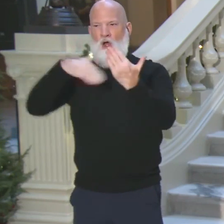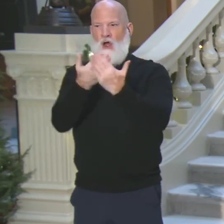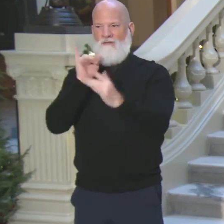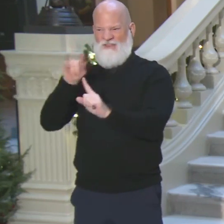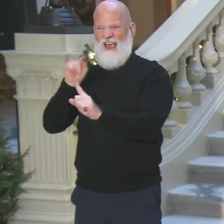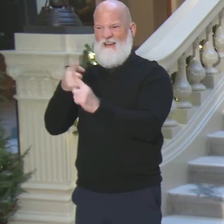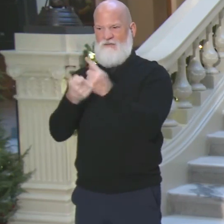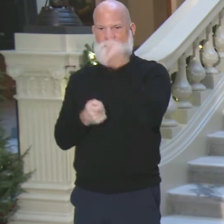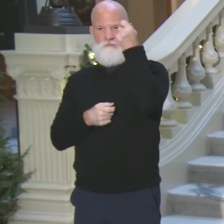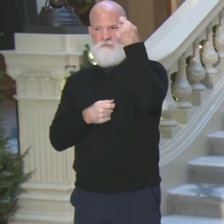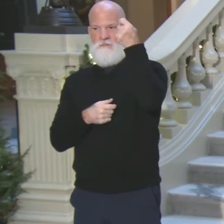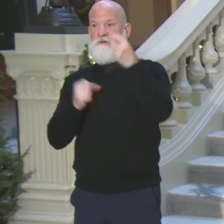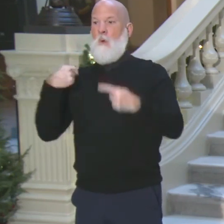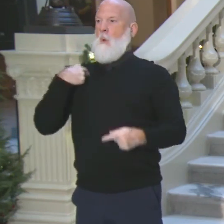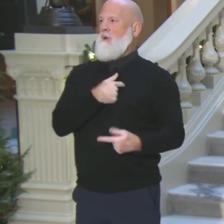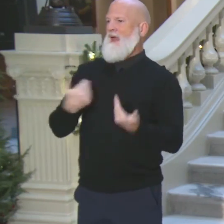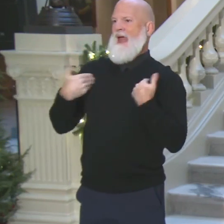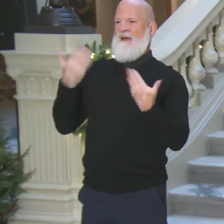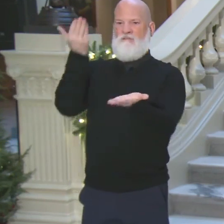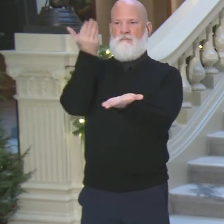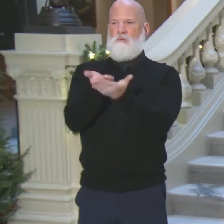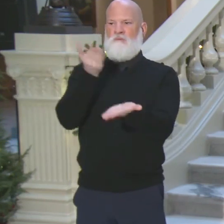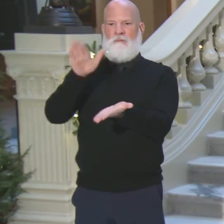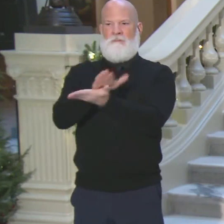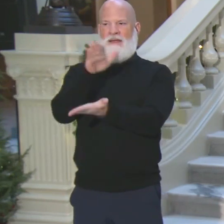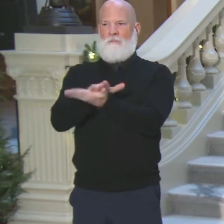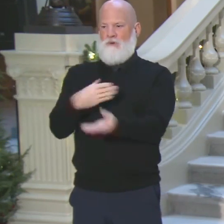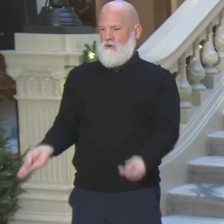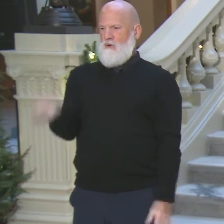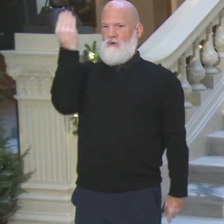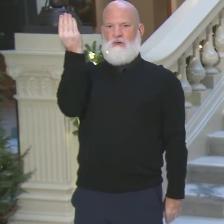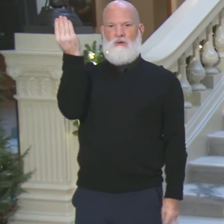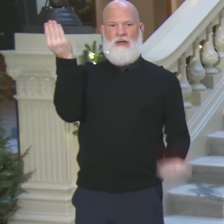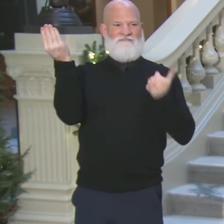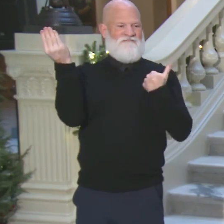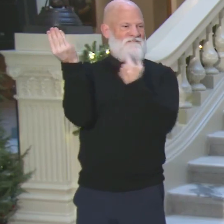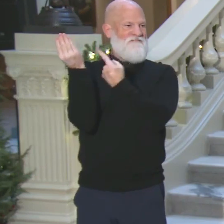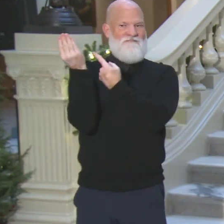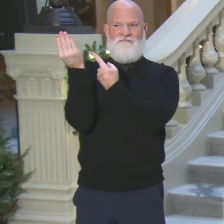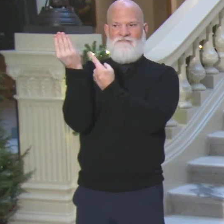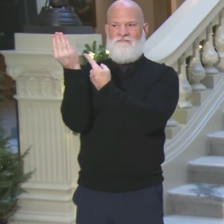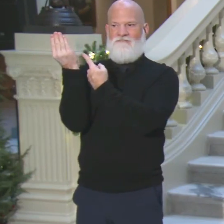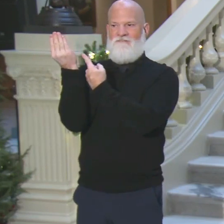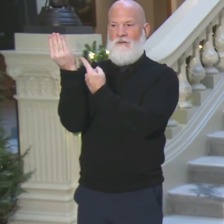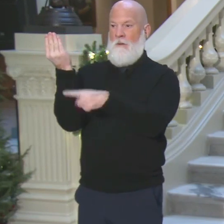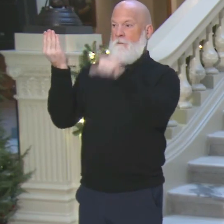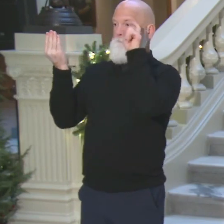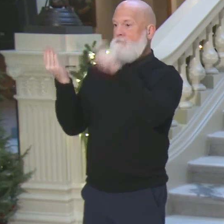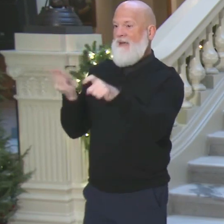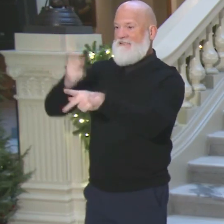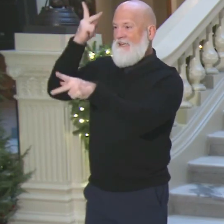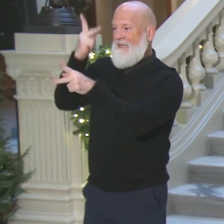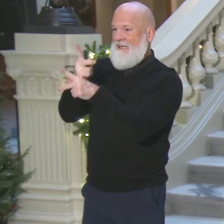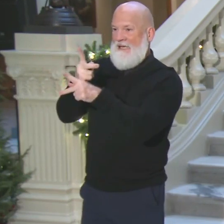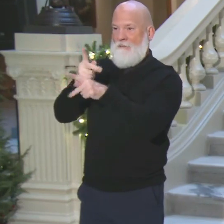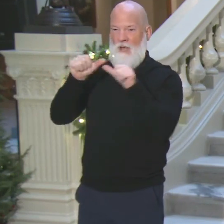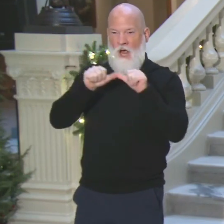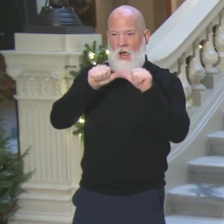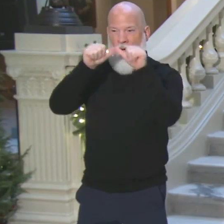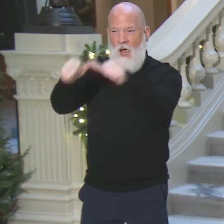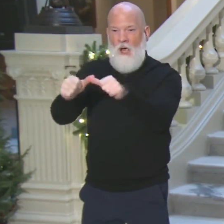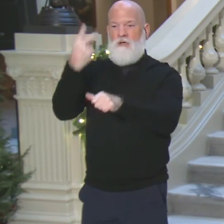voter made a choice that exists. And by law, it has to be held for another two years under Georgia law, I think 22 months under federal law.